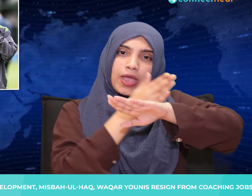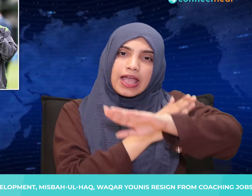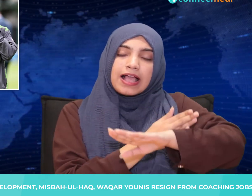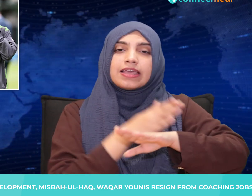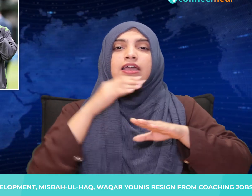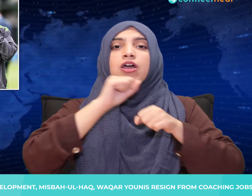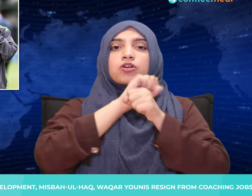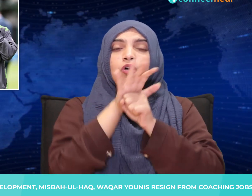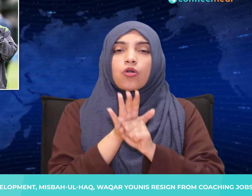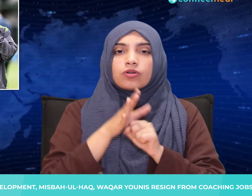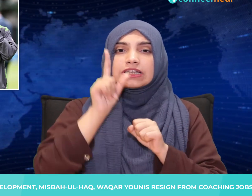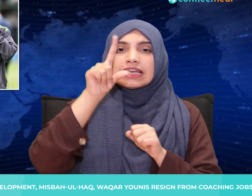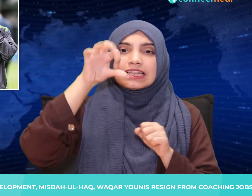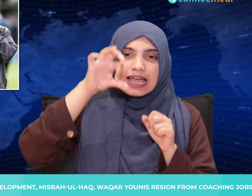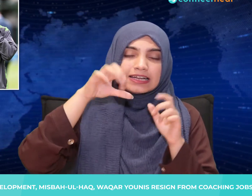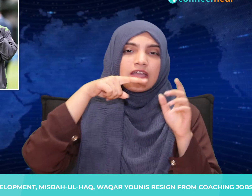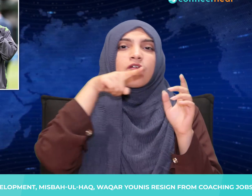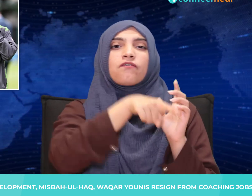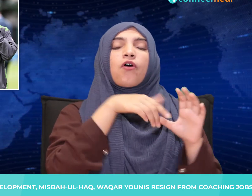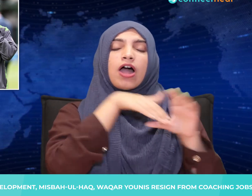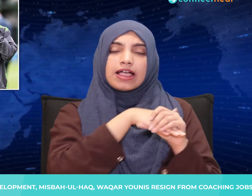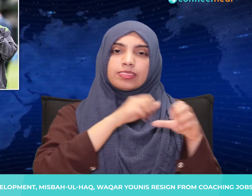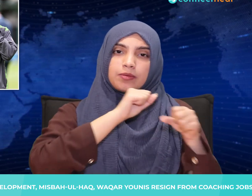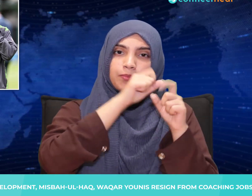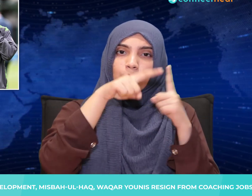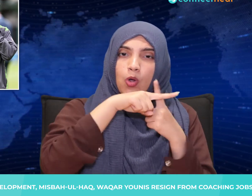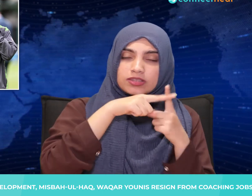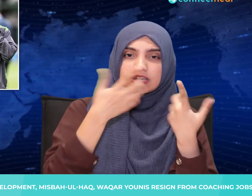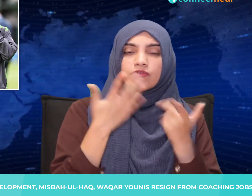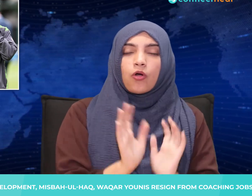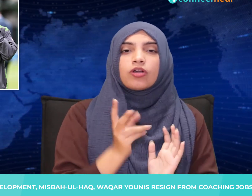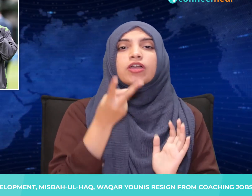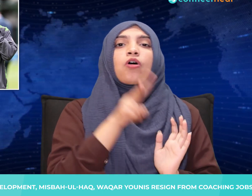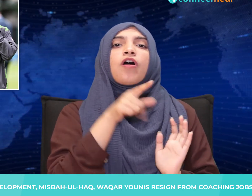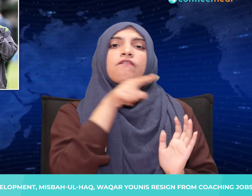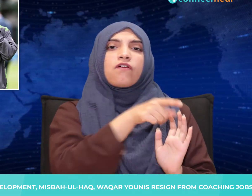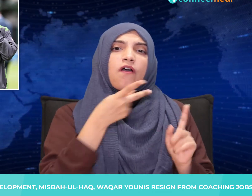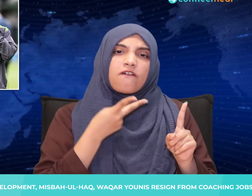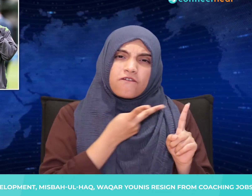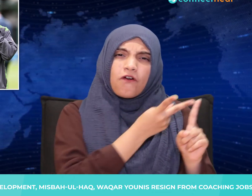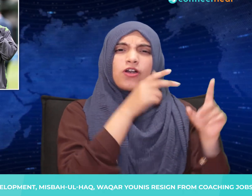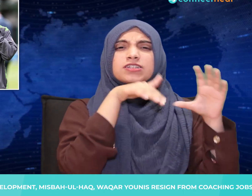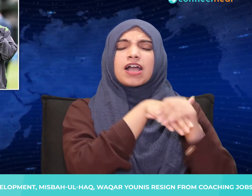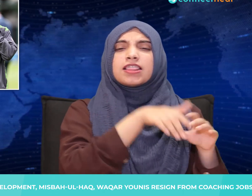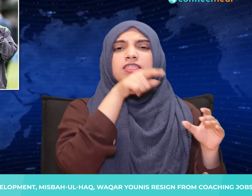of the team's tour of the Caribbean last month and forced to quarantine in Jamaica,